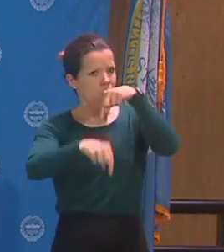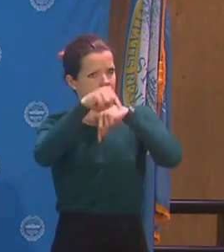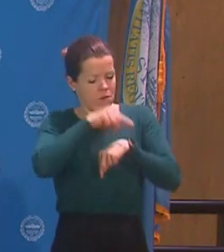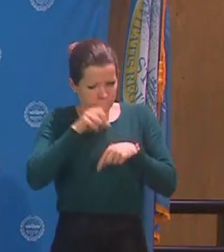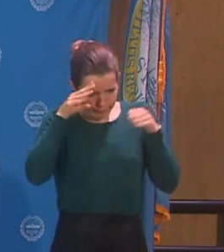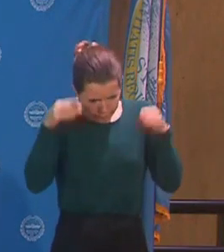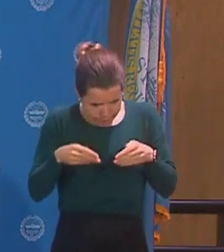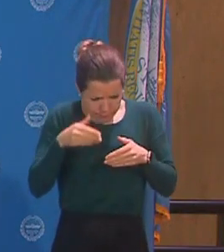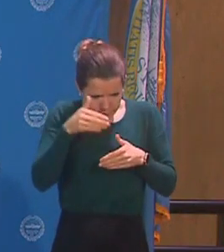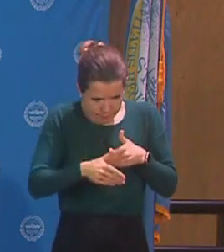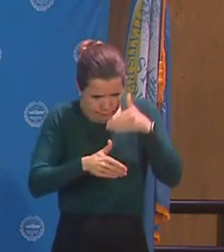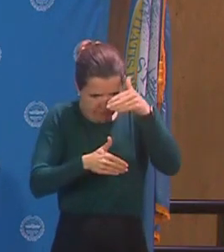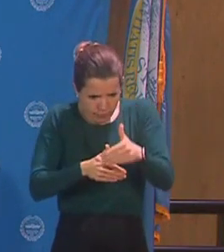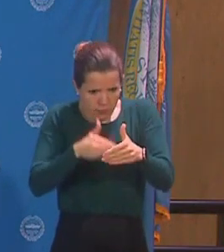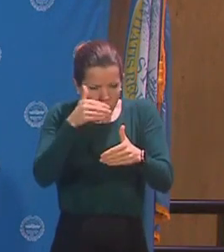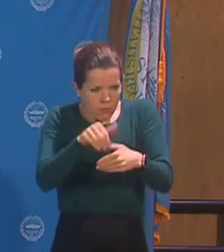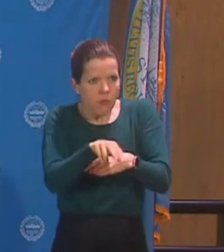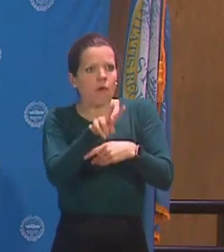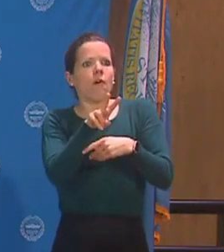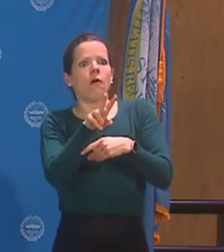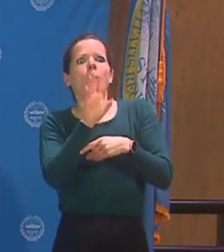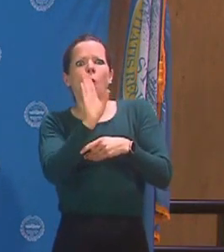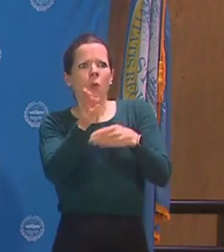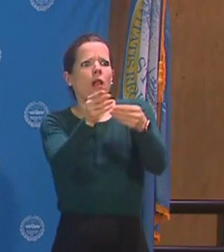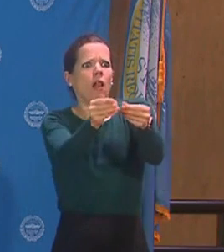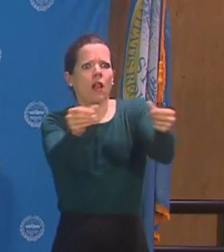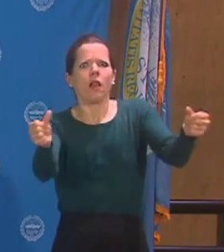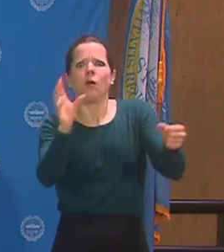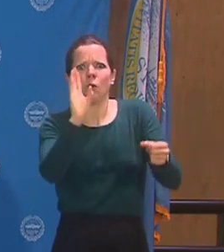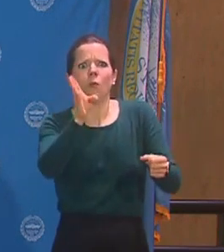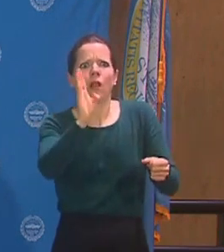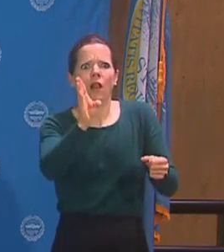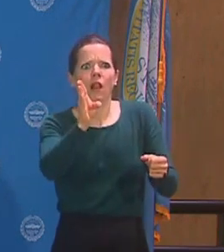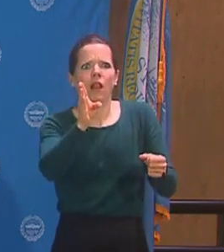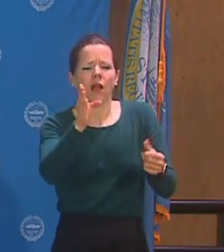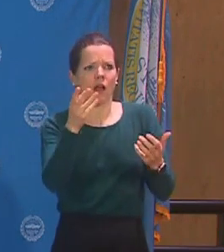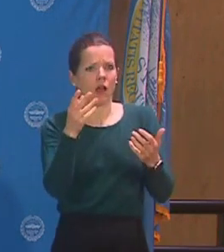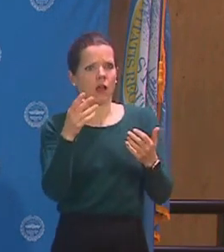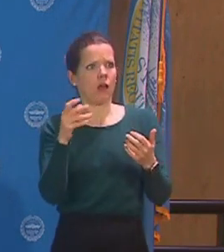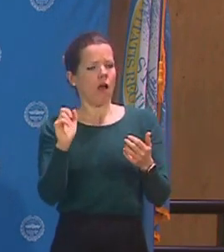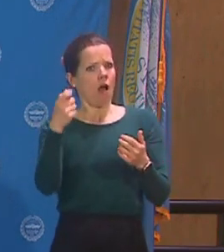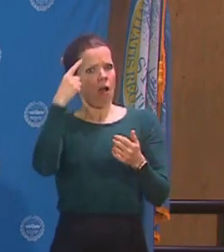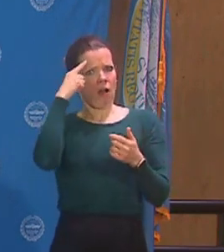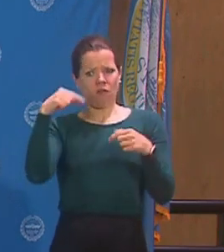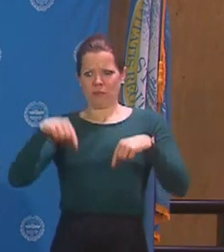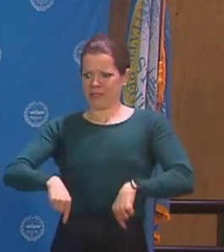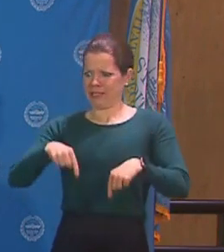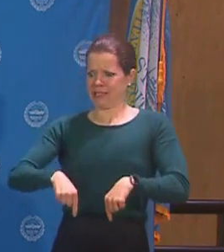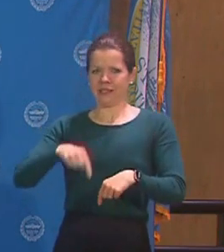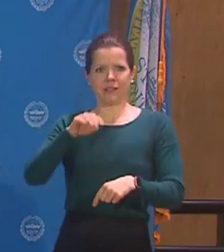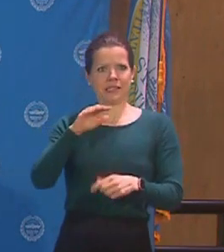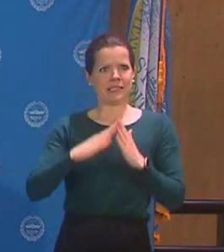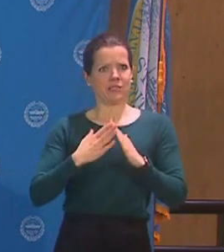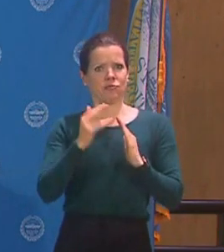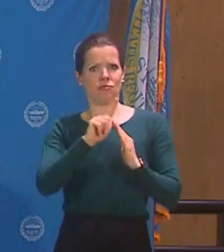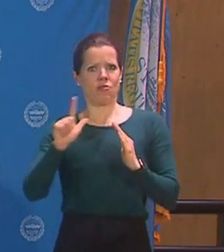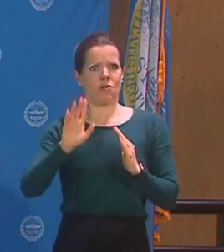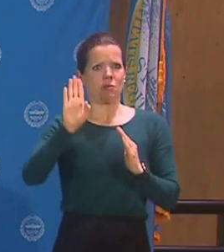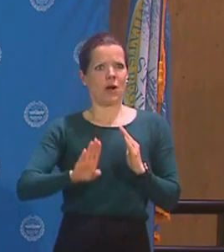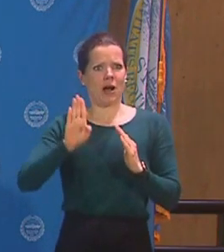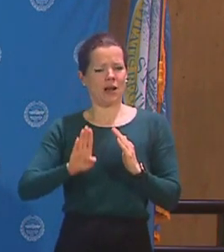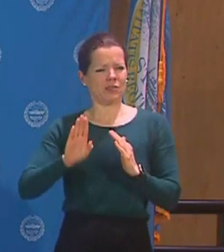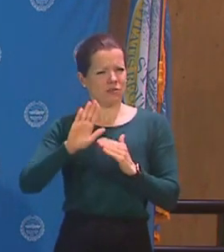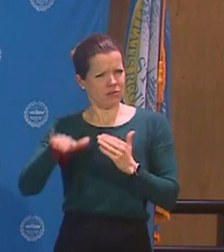to move forward. A good government would never stop their work as a whole anyway. Here at City Hall, even though we're on a skeleton crew,